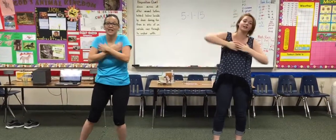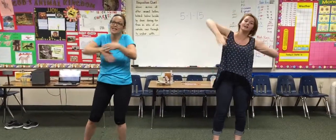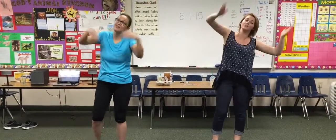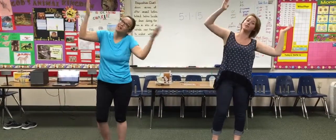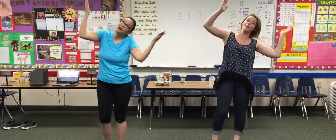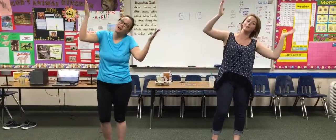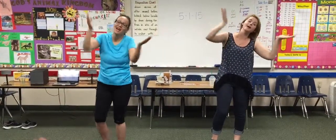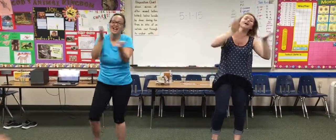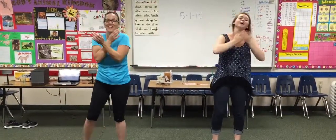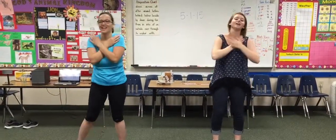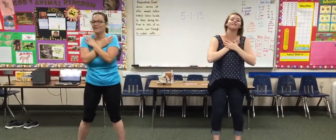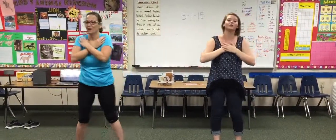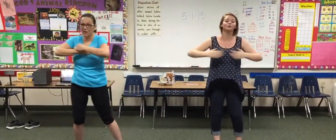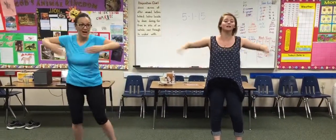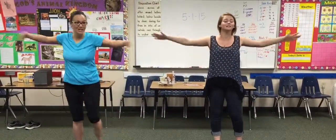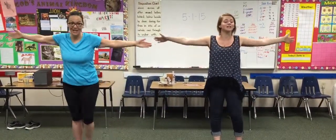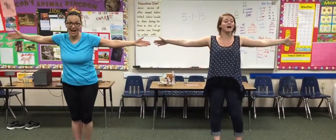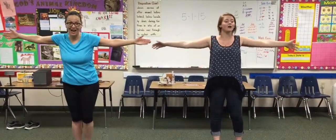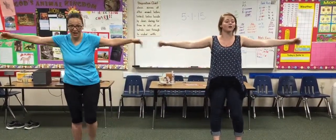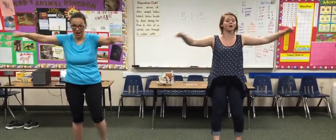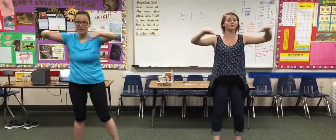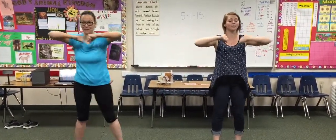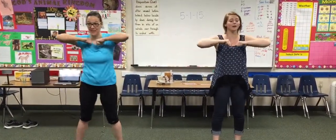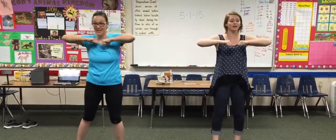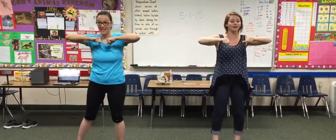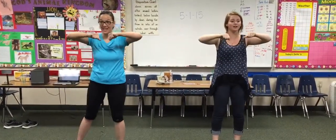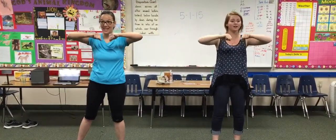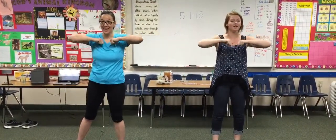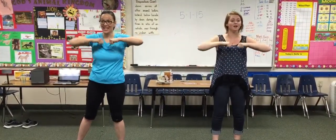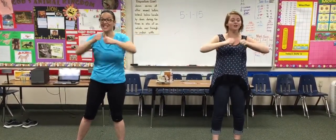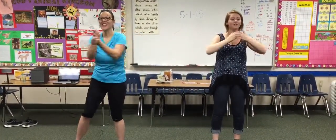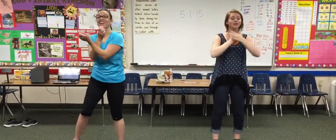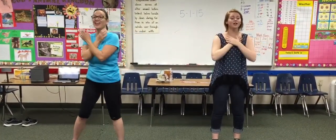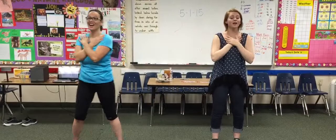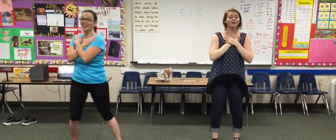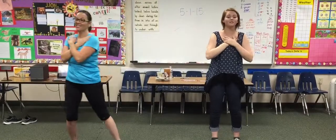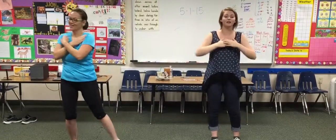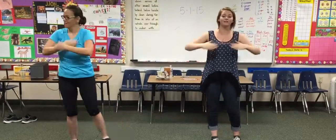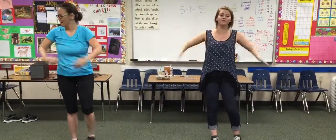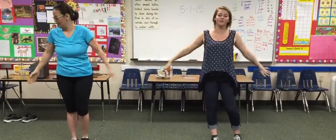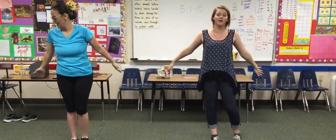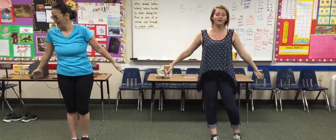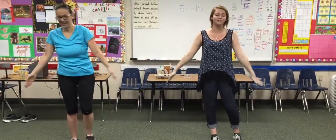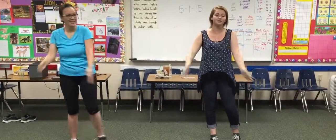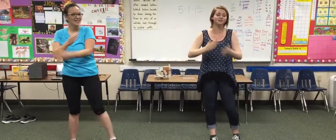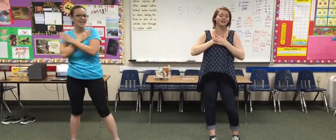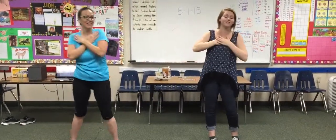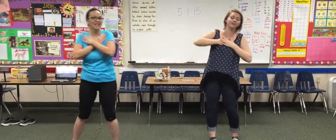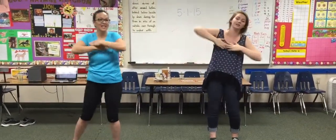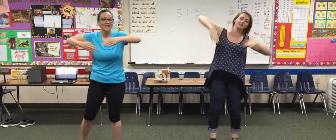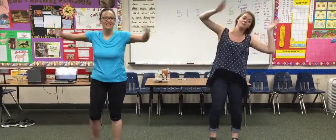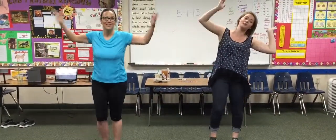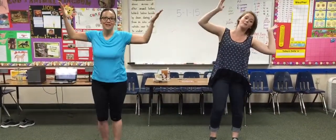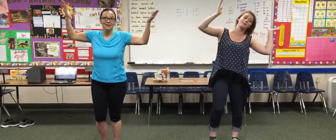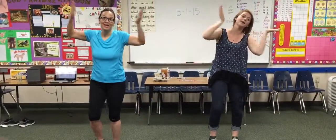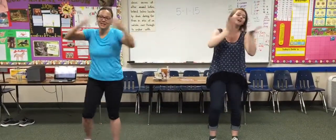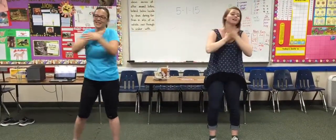gives up It never runs out on me Your love never fails, it never gives It